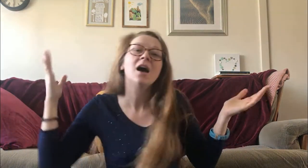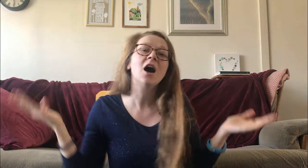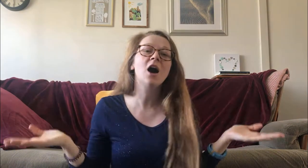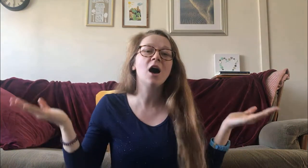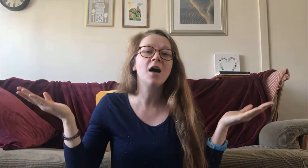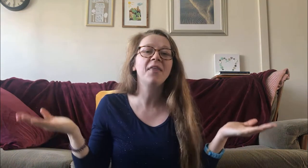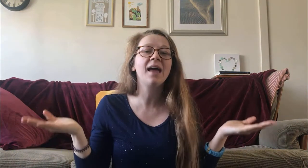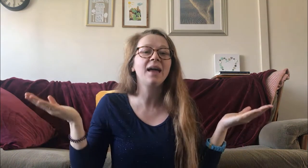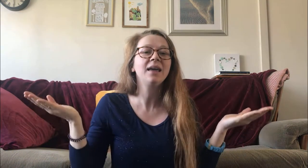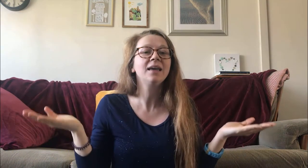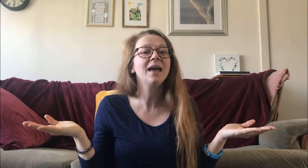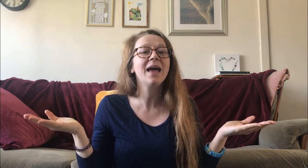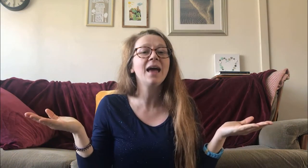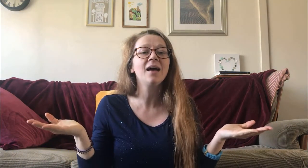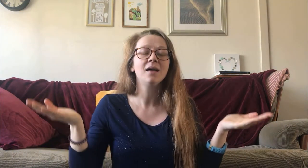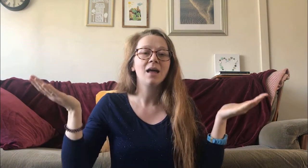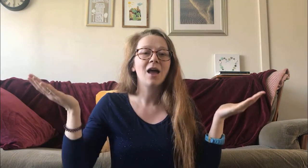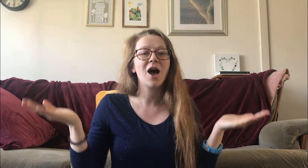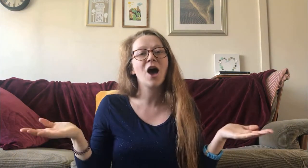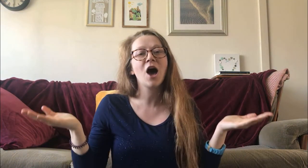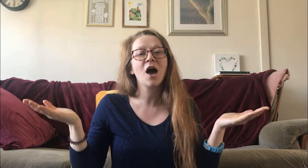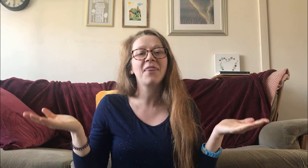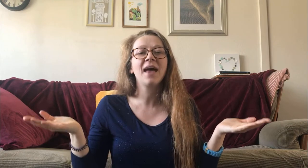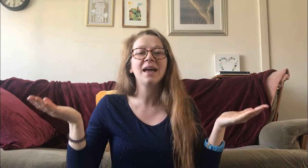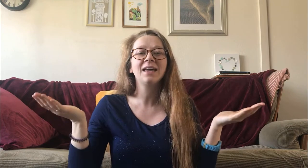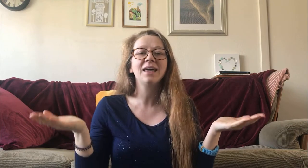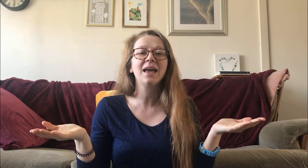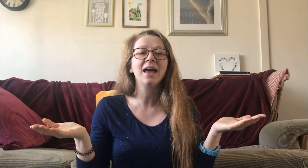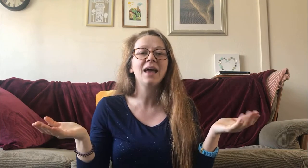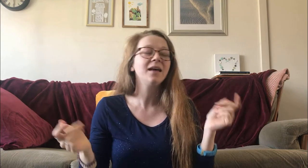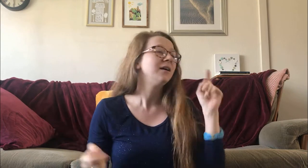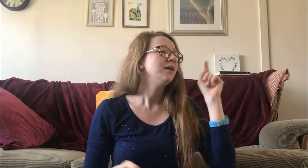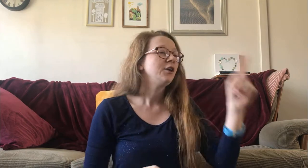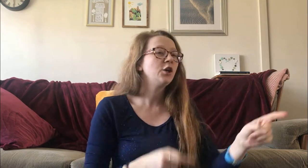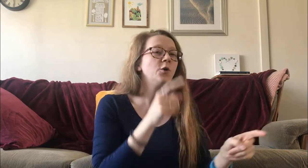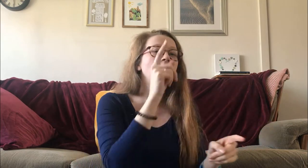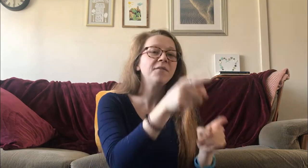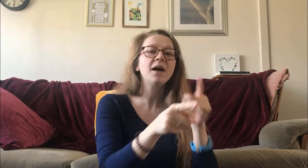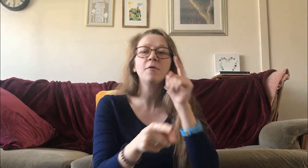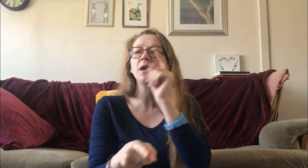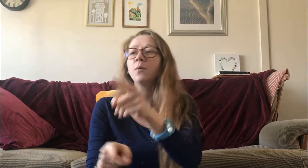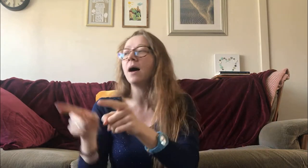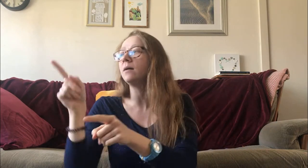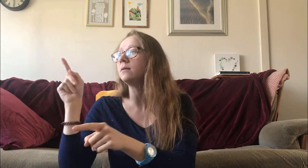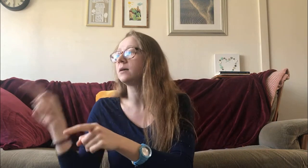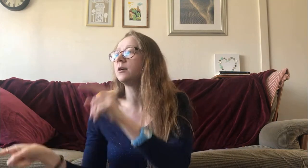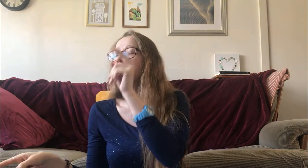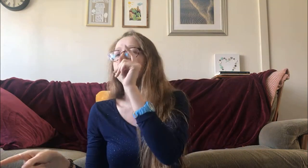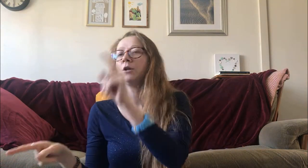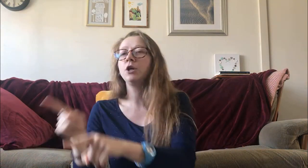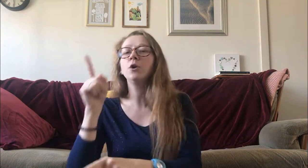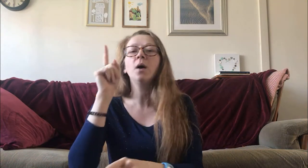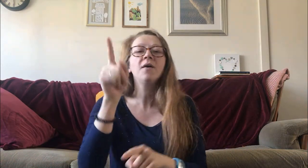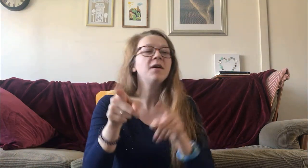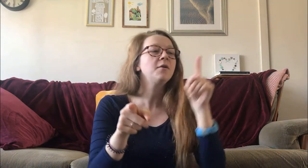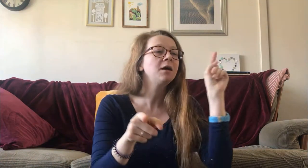Are they here? Are they here? You are very welcome. You are very